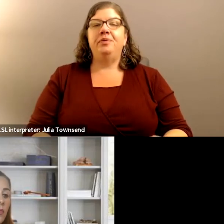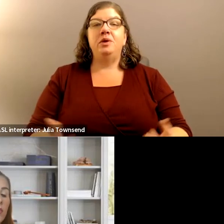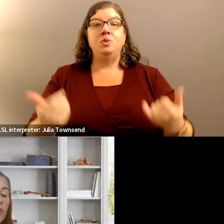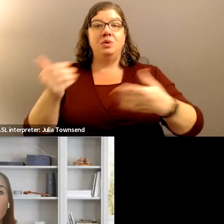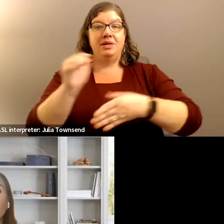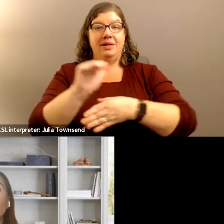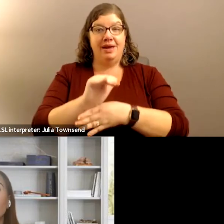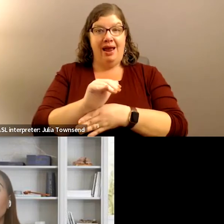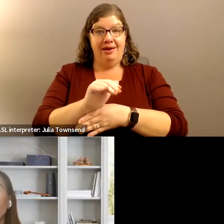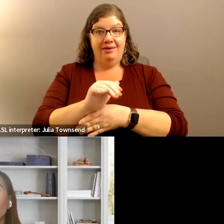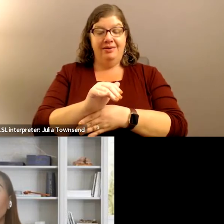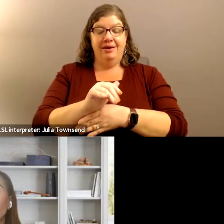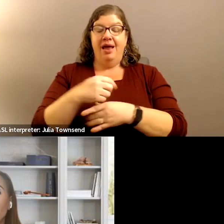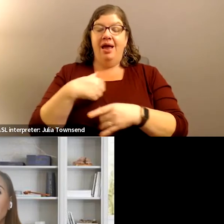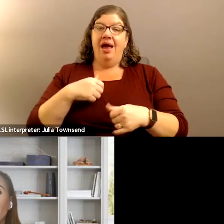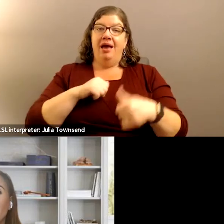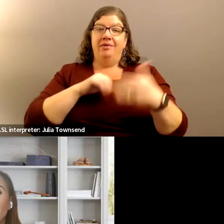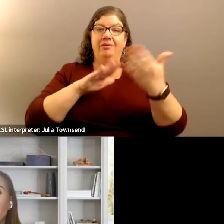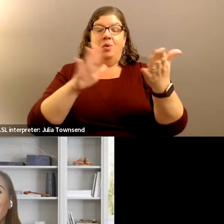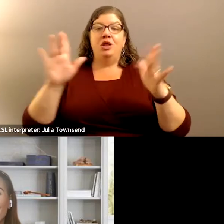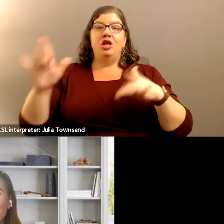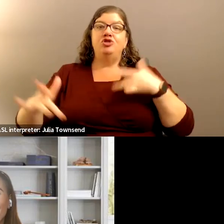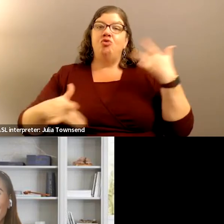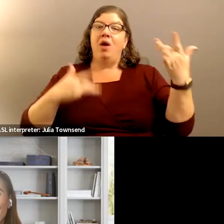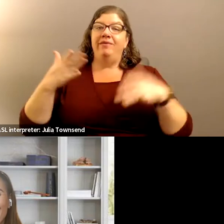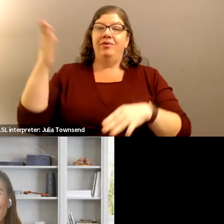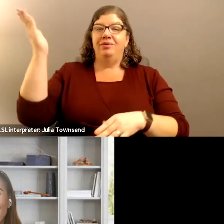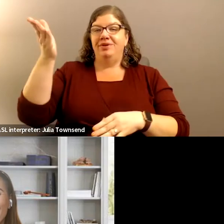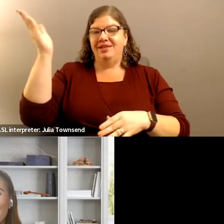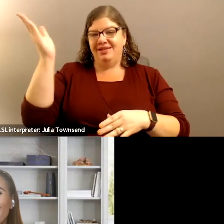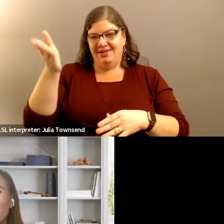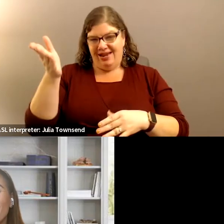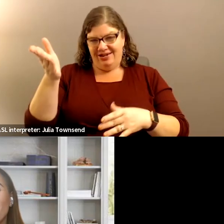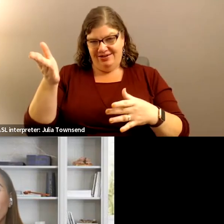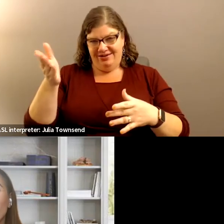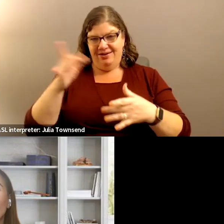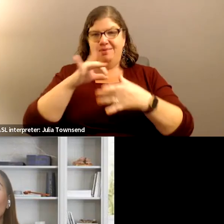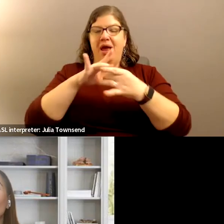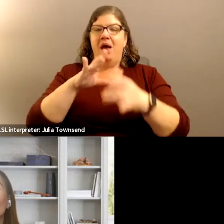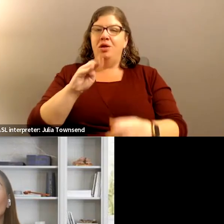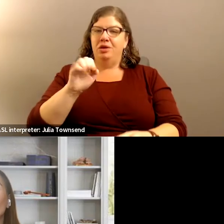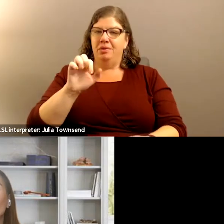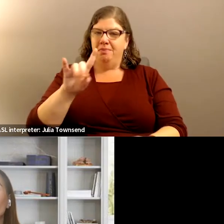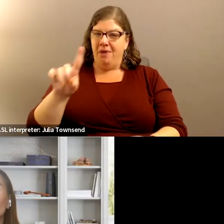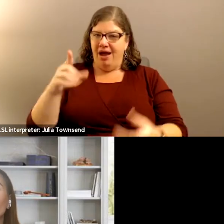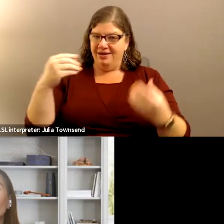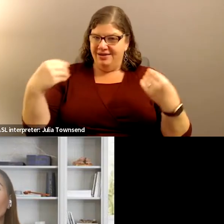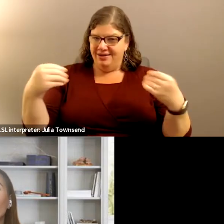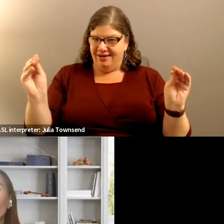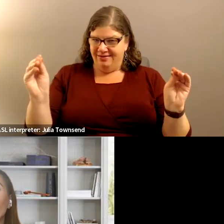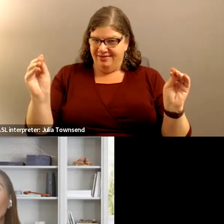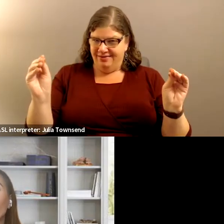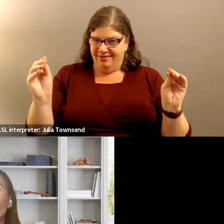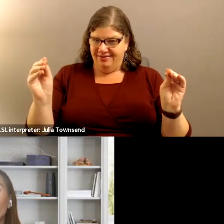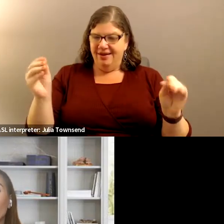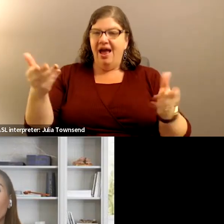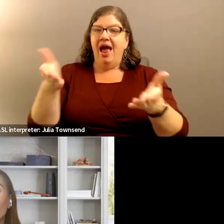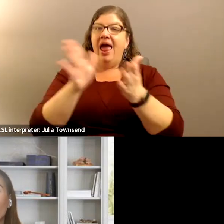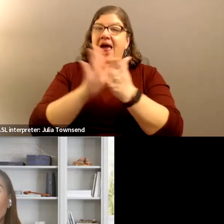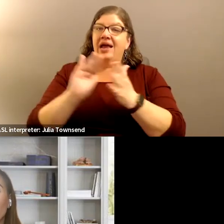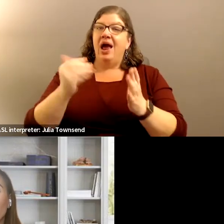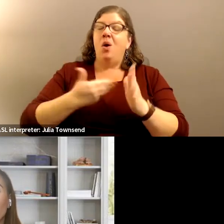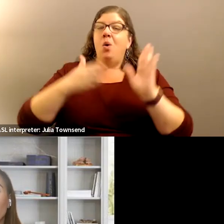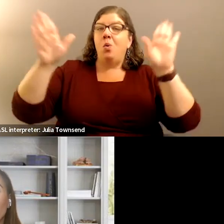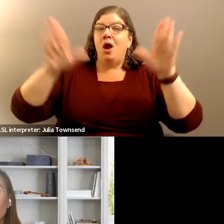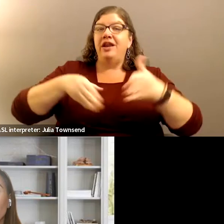Tonight, I come with a joyful presentation regarding the bond sales. I invited our